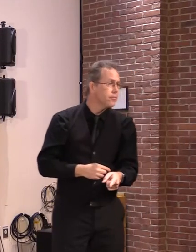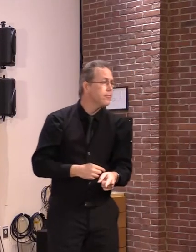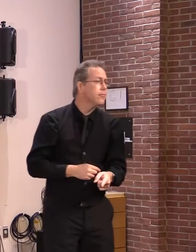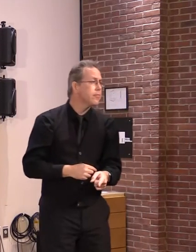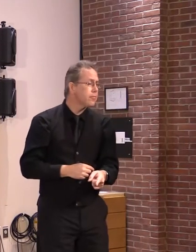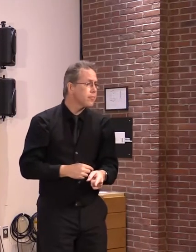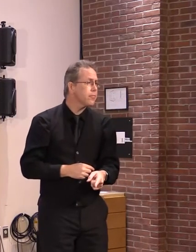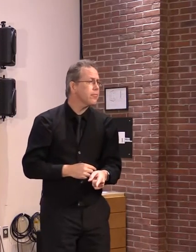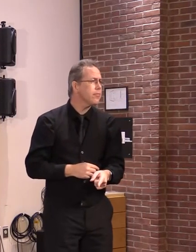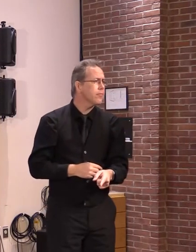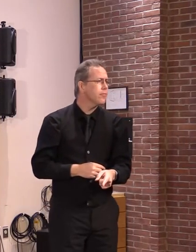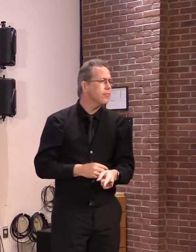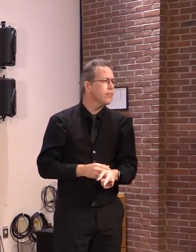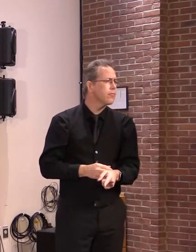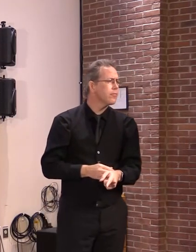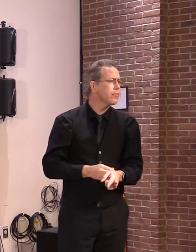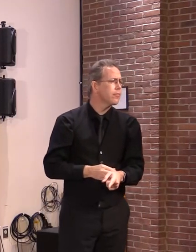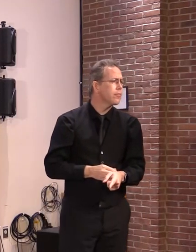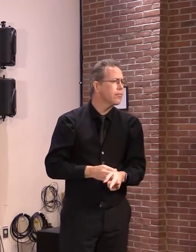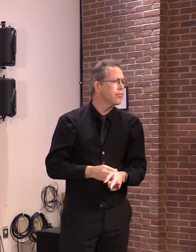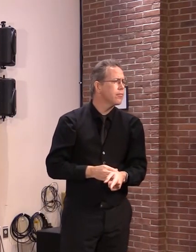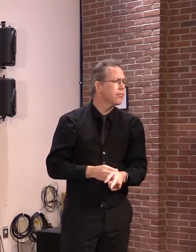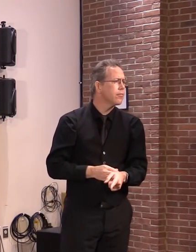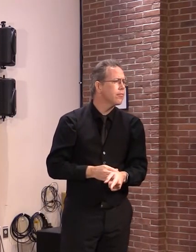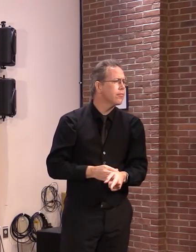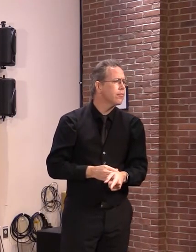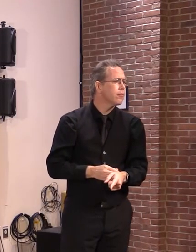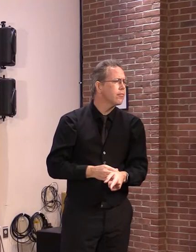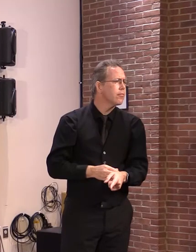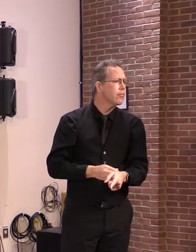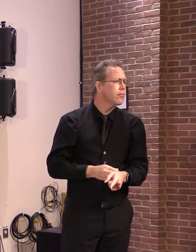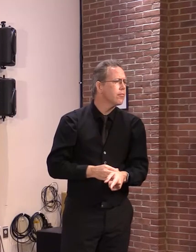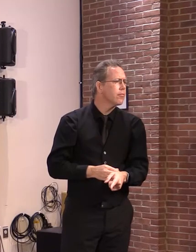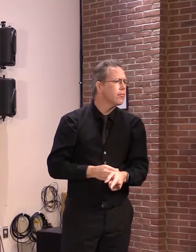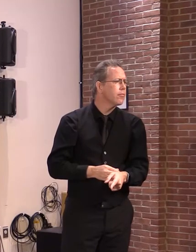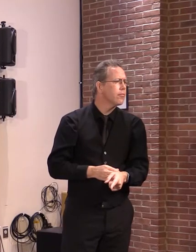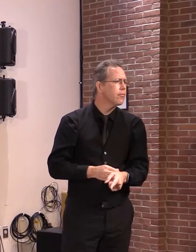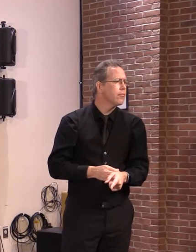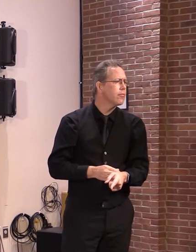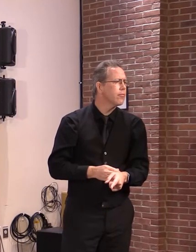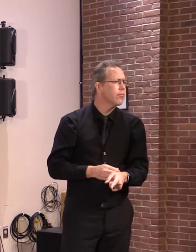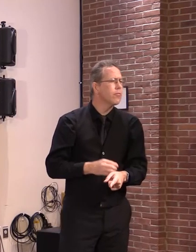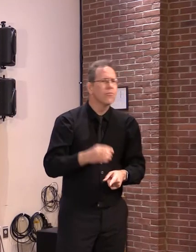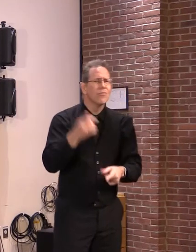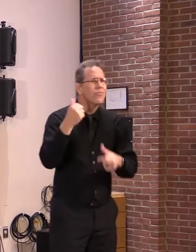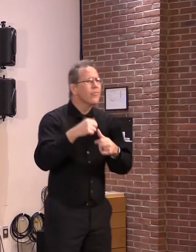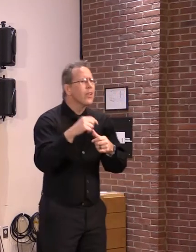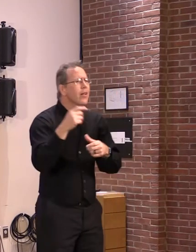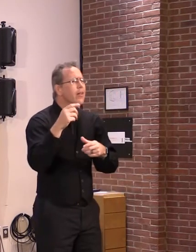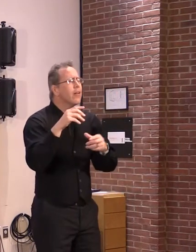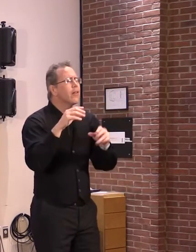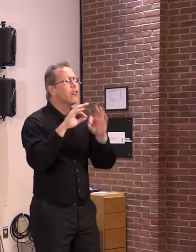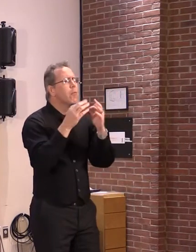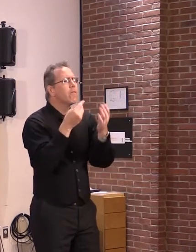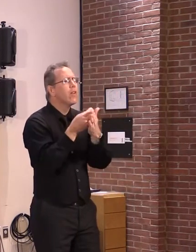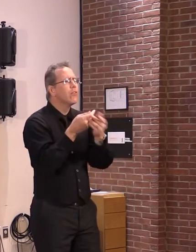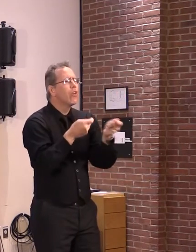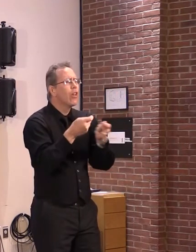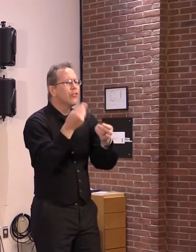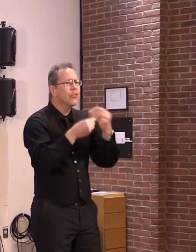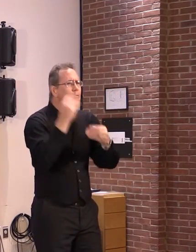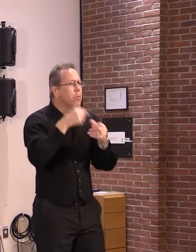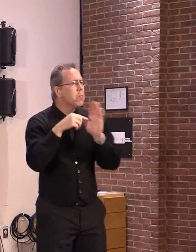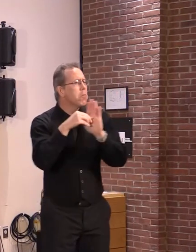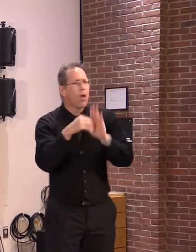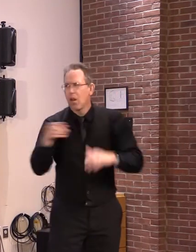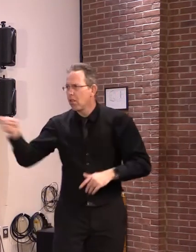but I noticed that they haven't published their usual modeling update this week. Are they just running late or